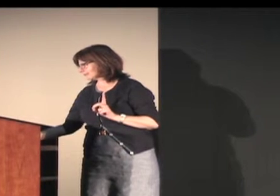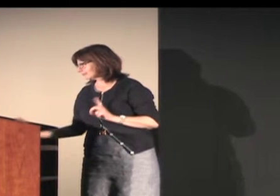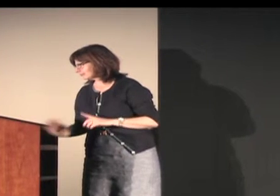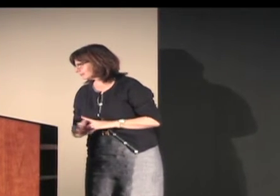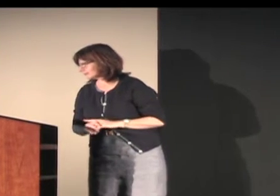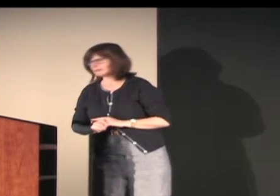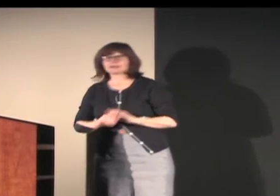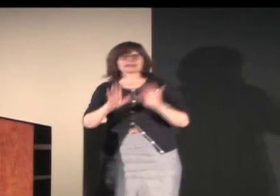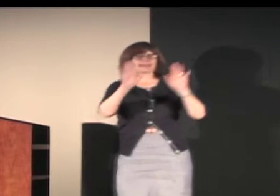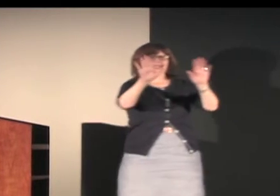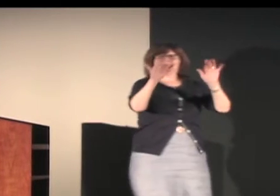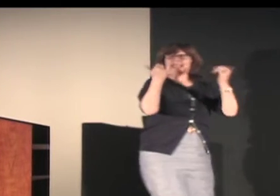look like inside